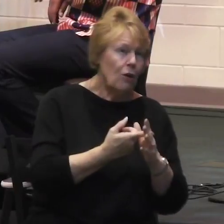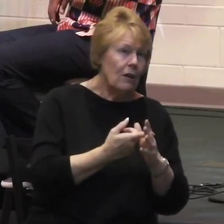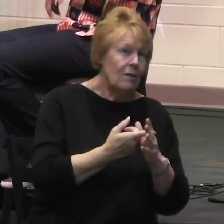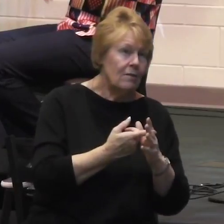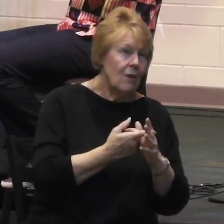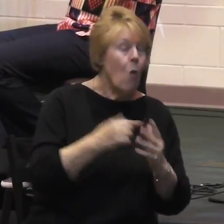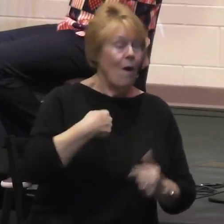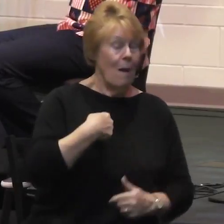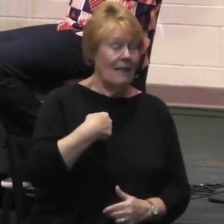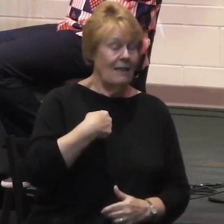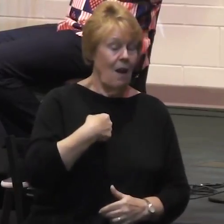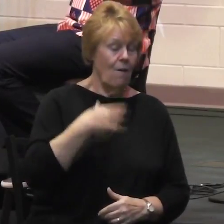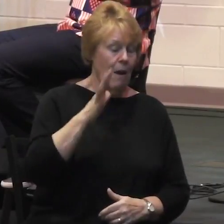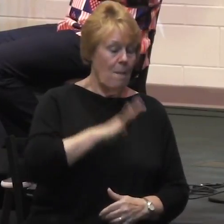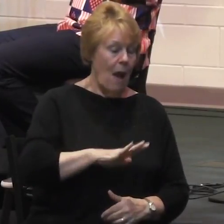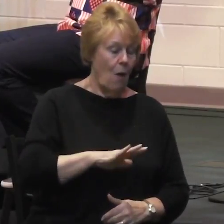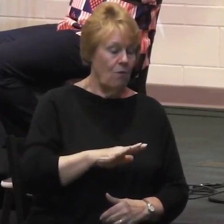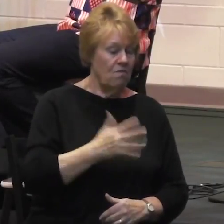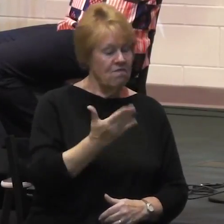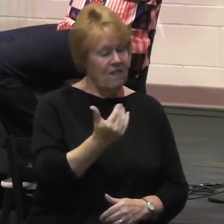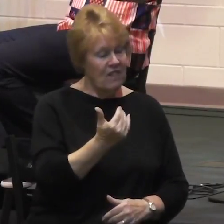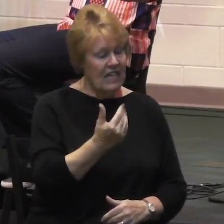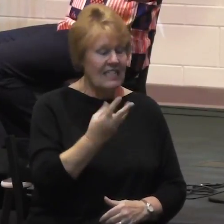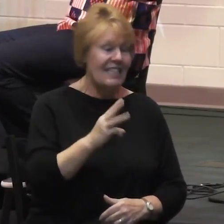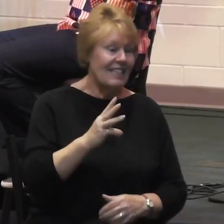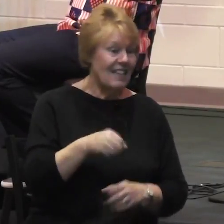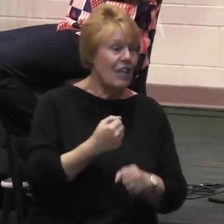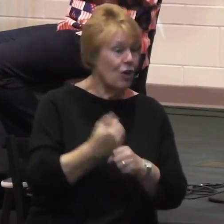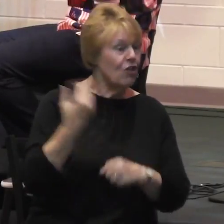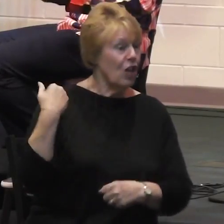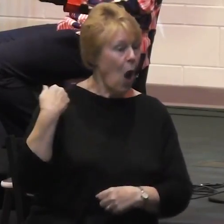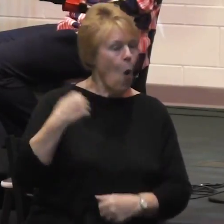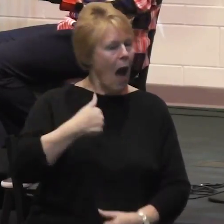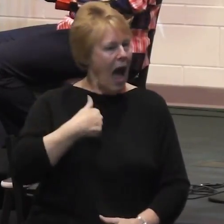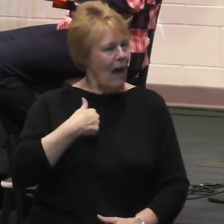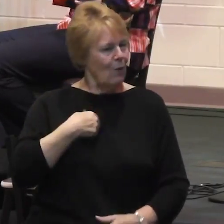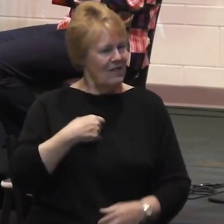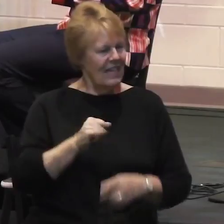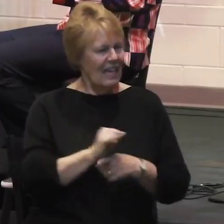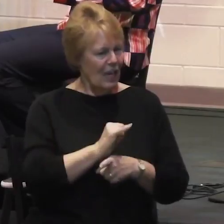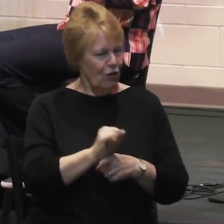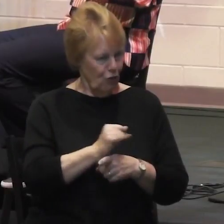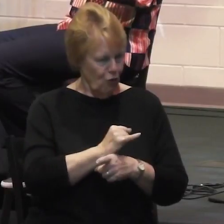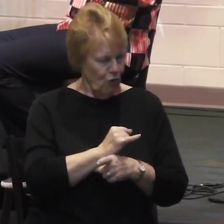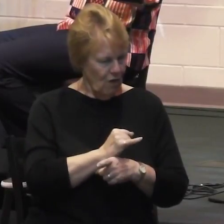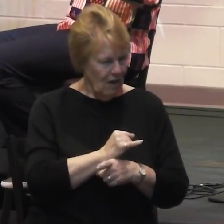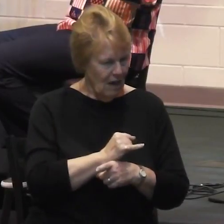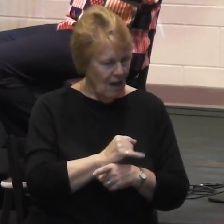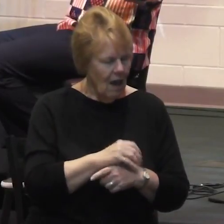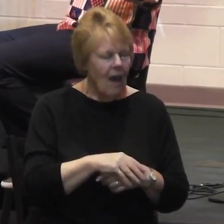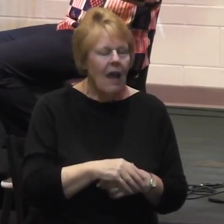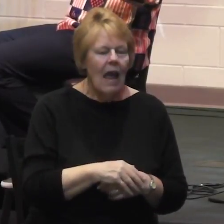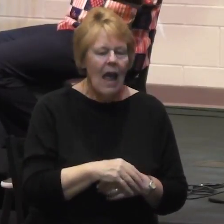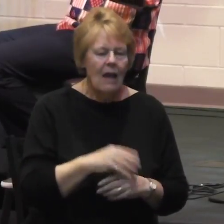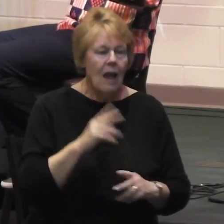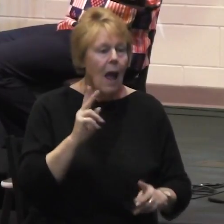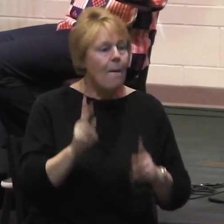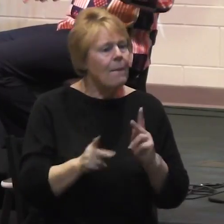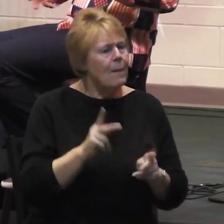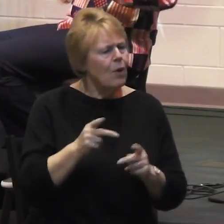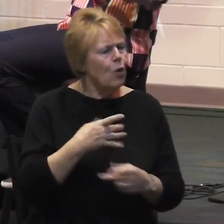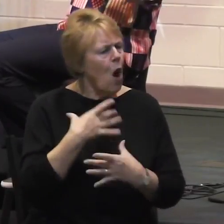intern, which is a year where people who are interested in ministry come to sort of